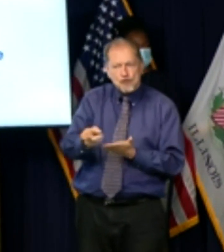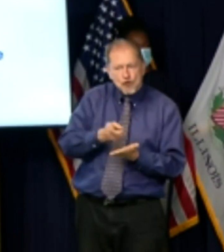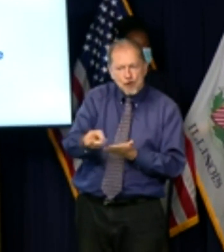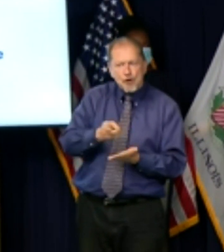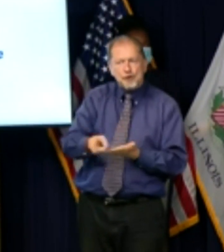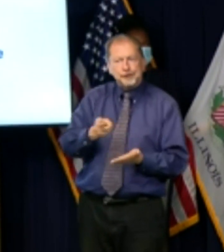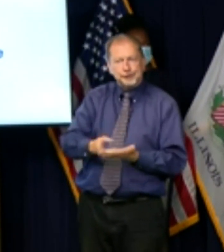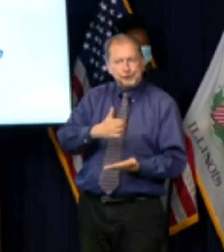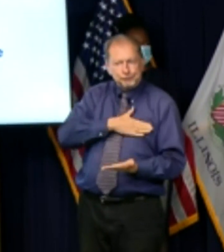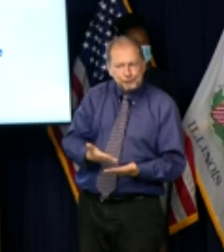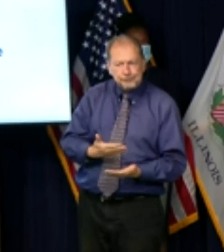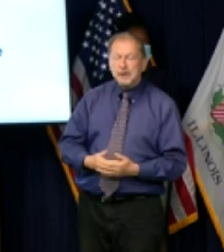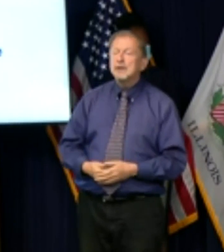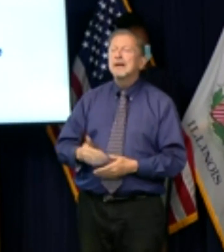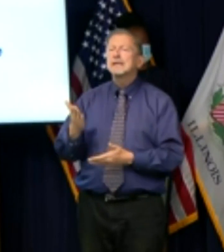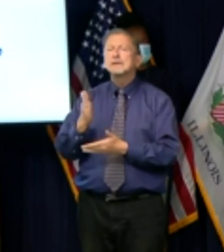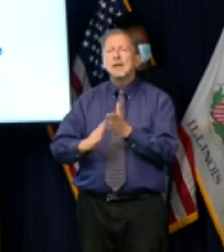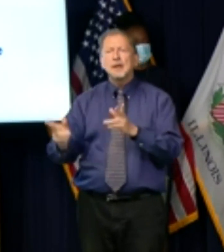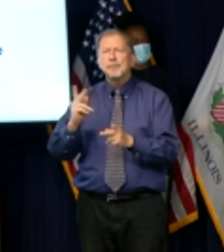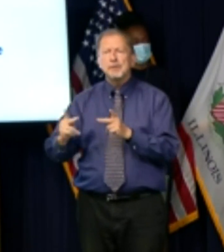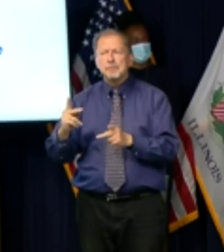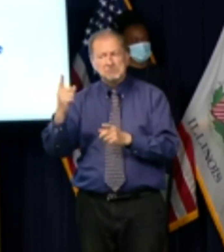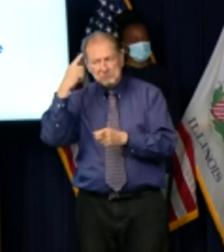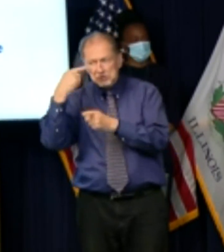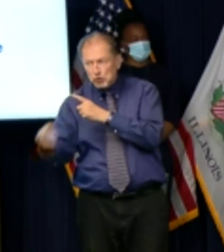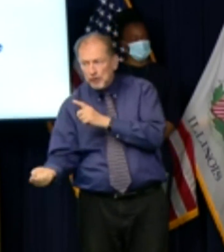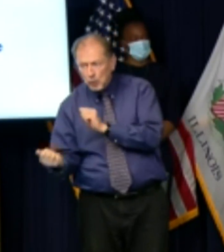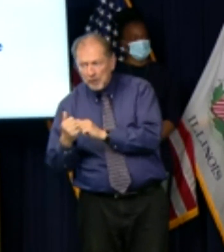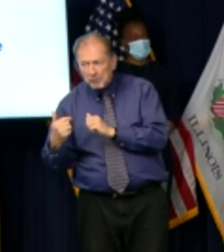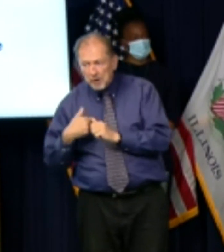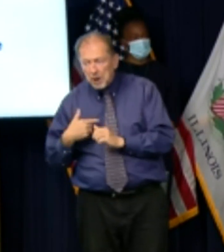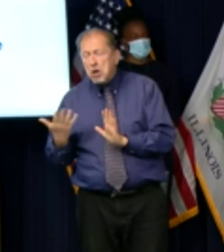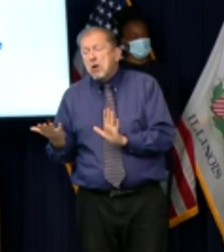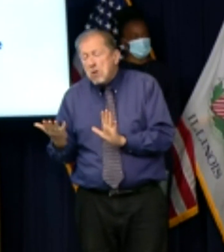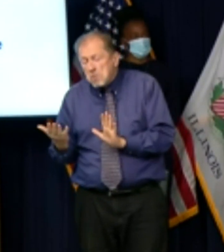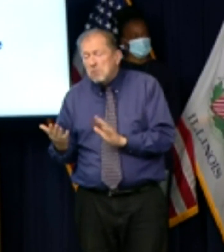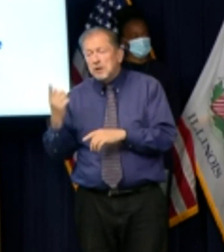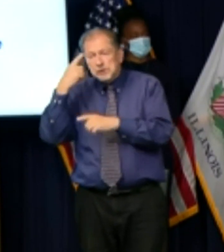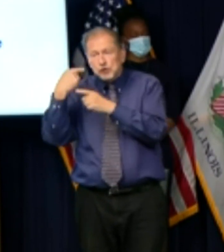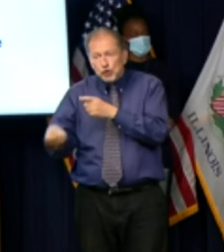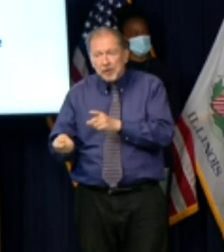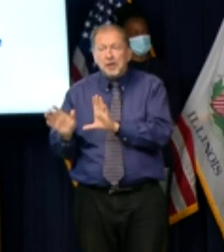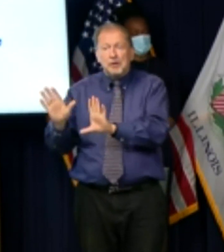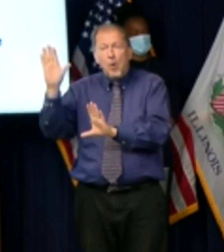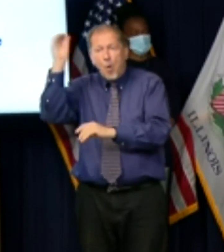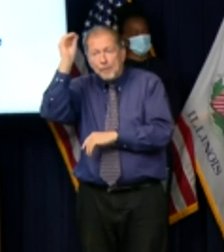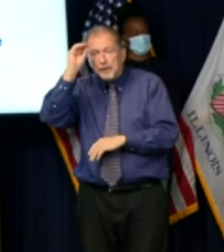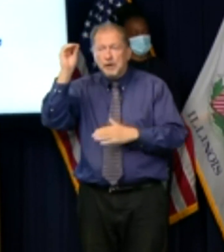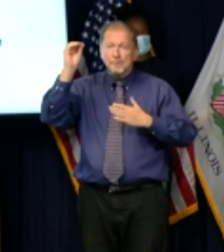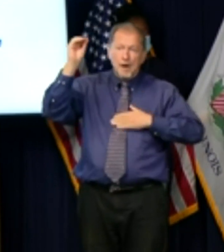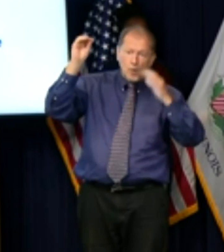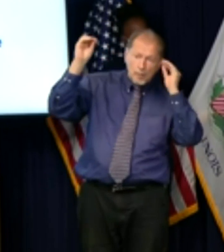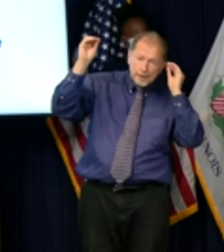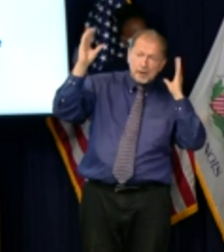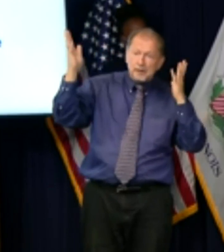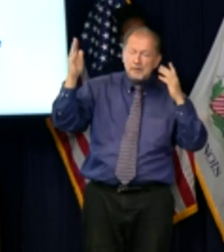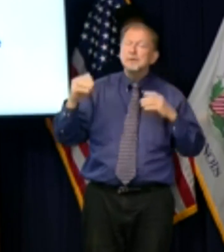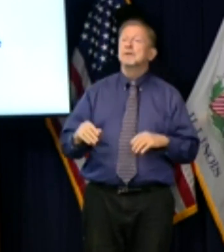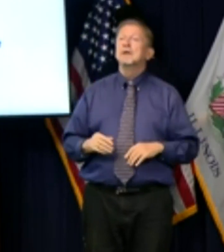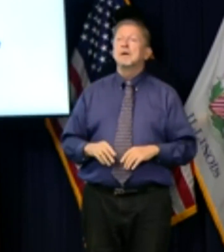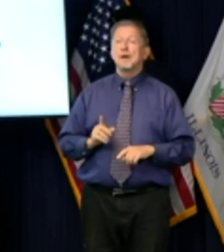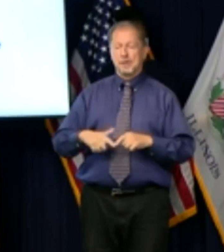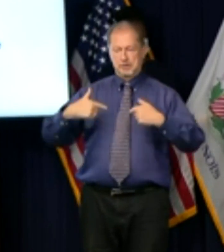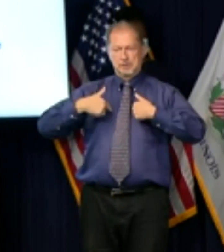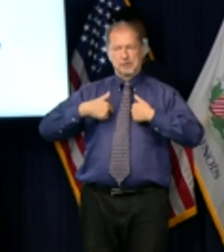some people might not agree with my answers but i think it's important that when you have been elected to a